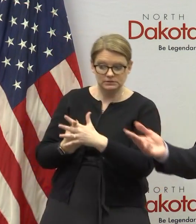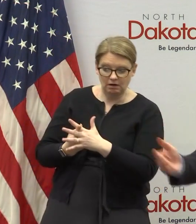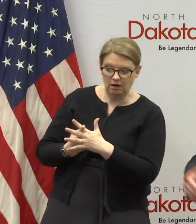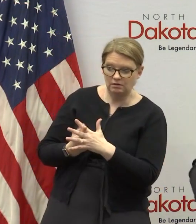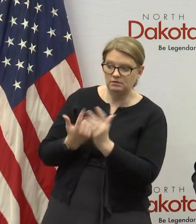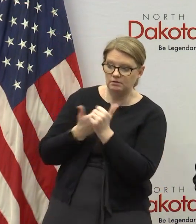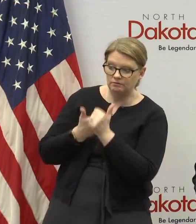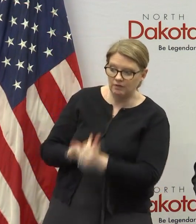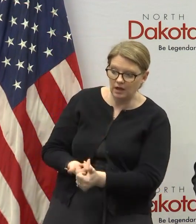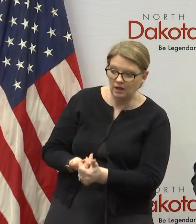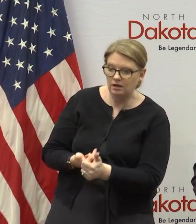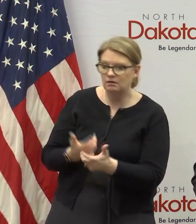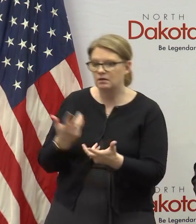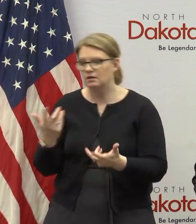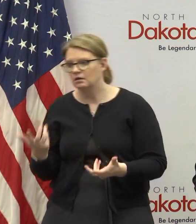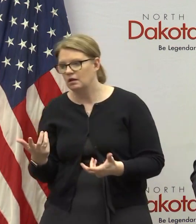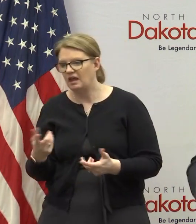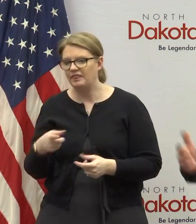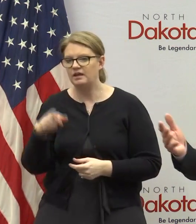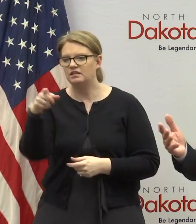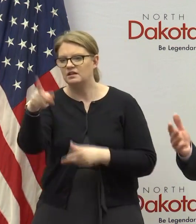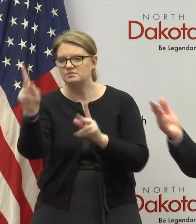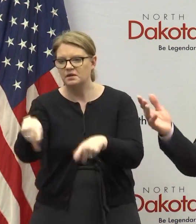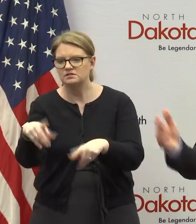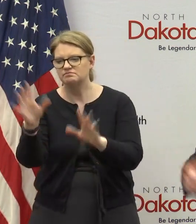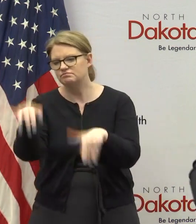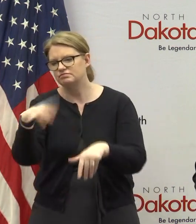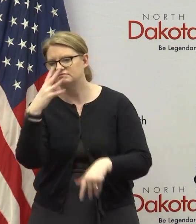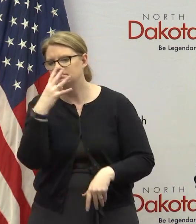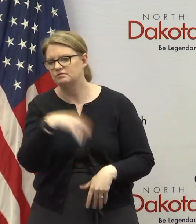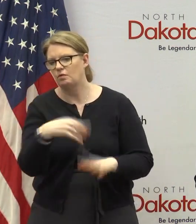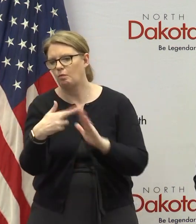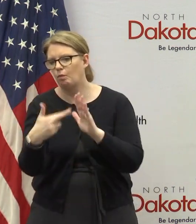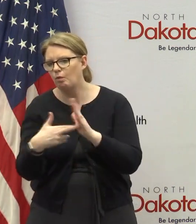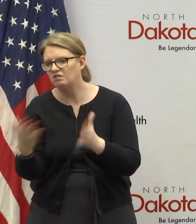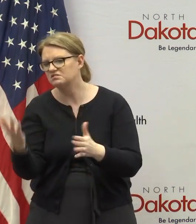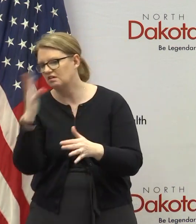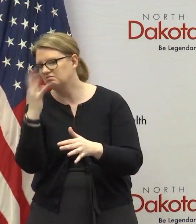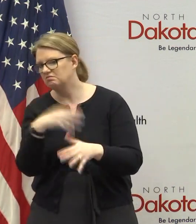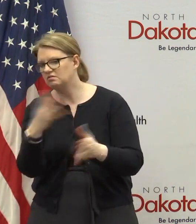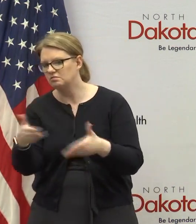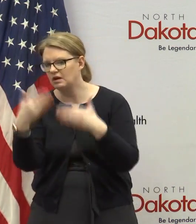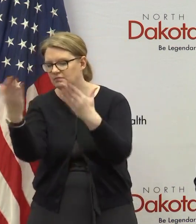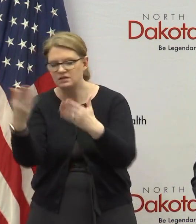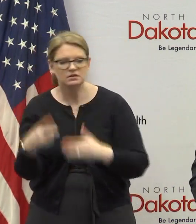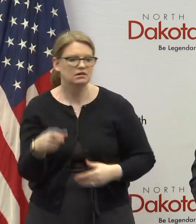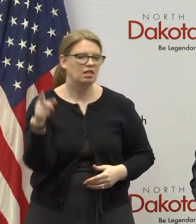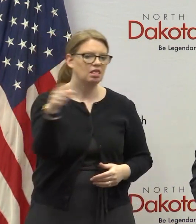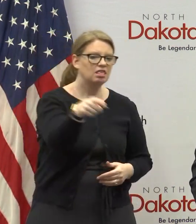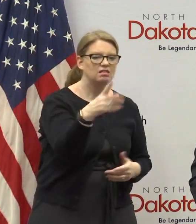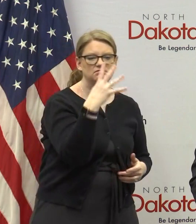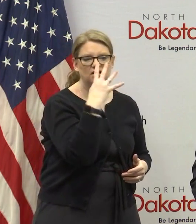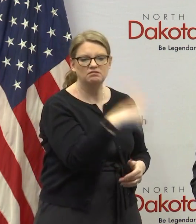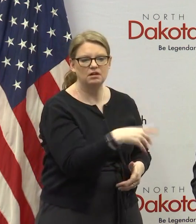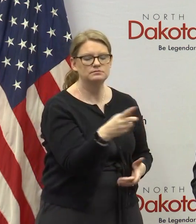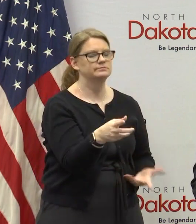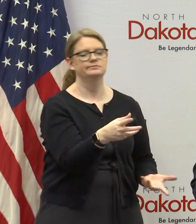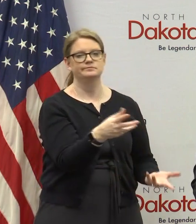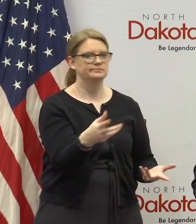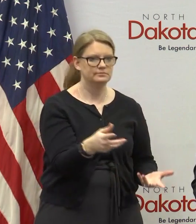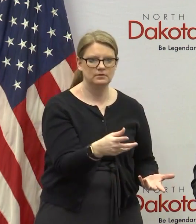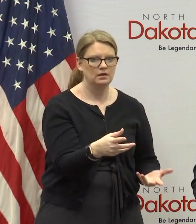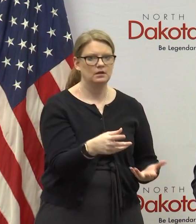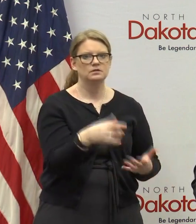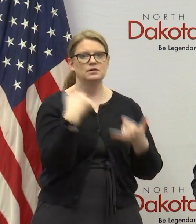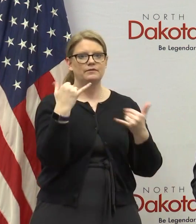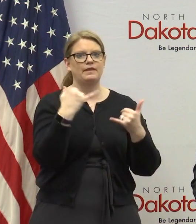neighbor their competitor not and then we start getting the calls and saying hey you know you folks have got to decide uh centrally to make a decision but we're going to just continue